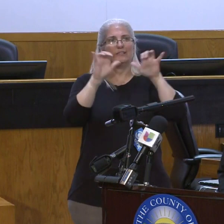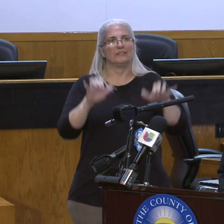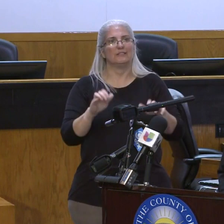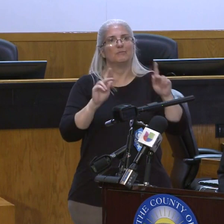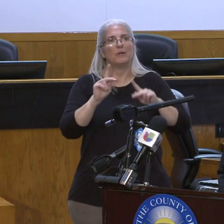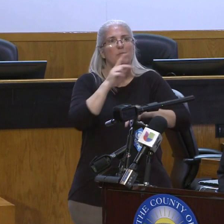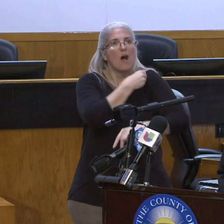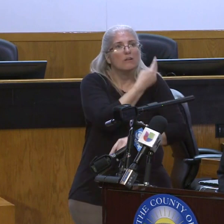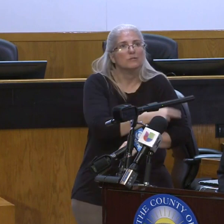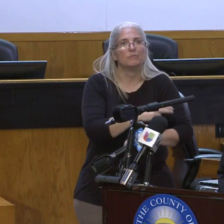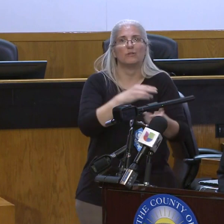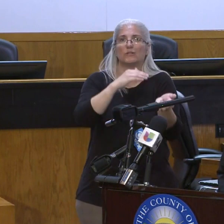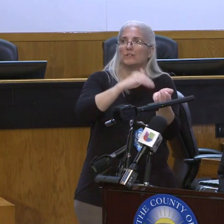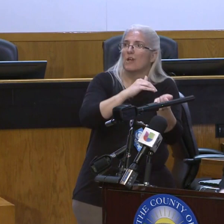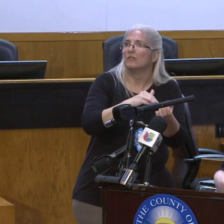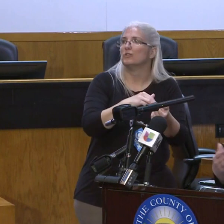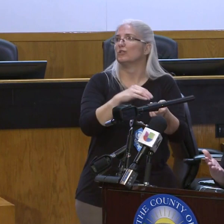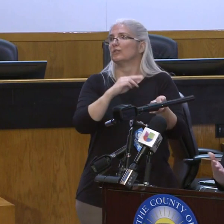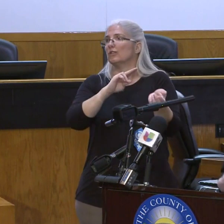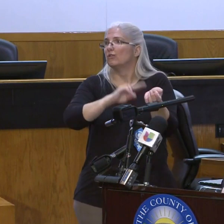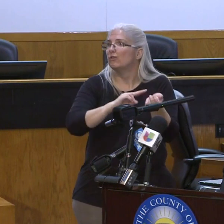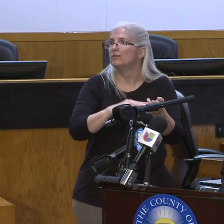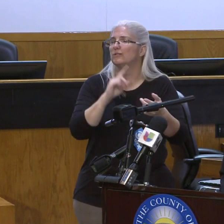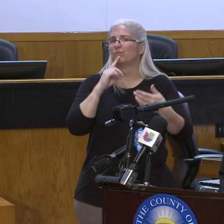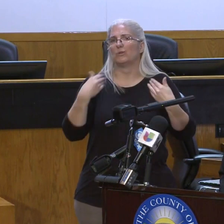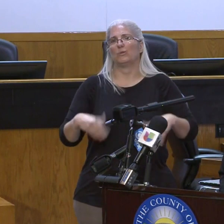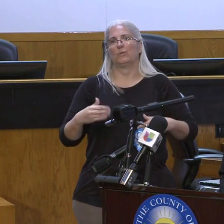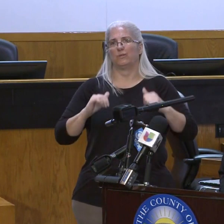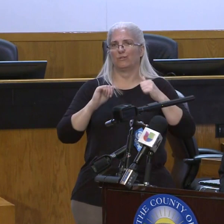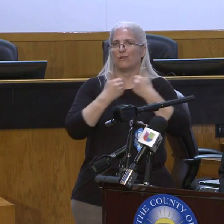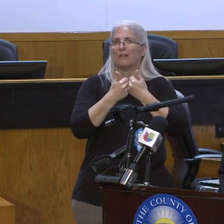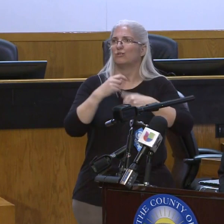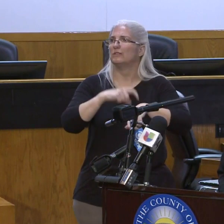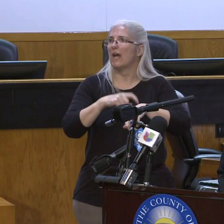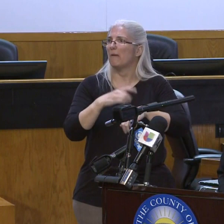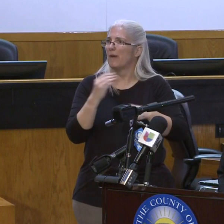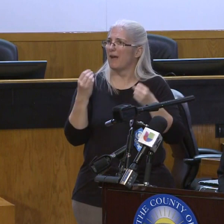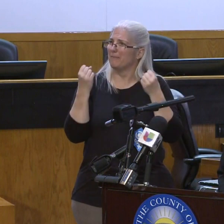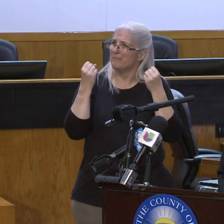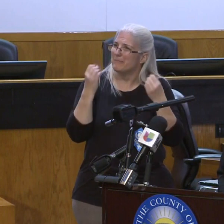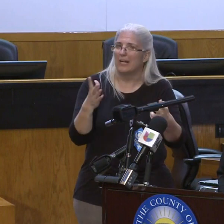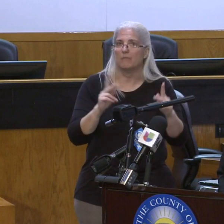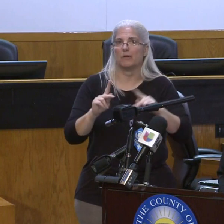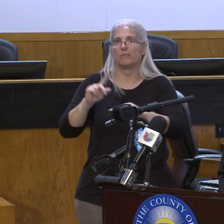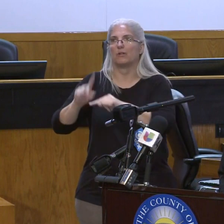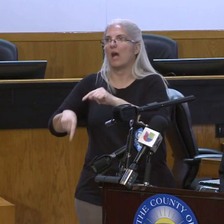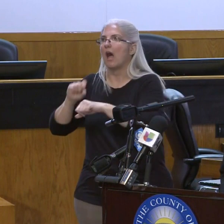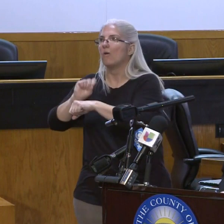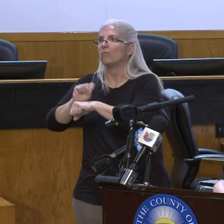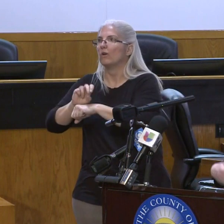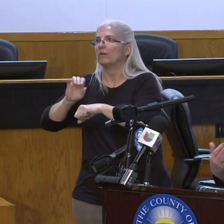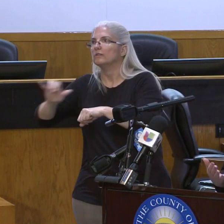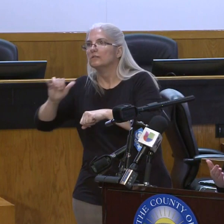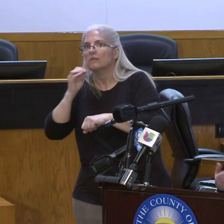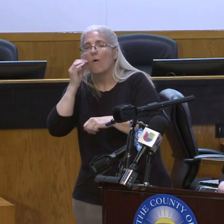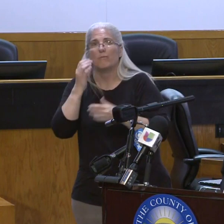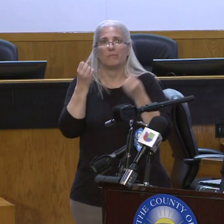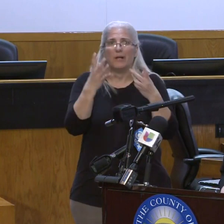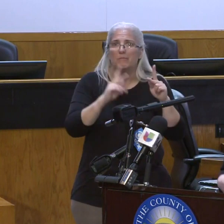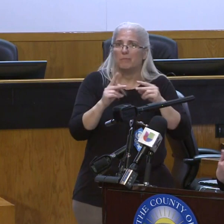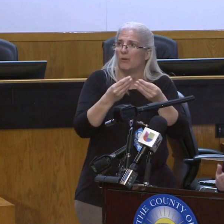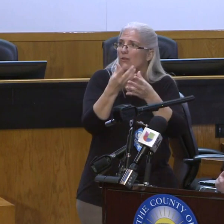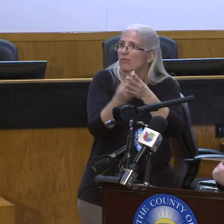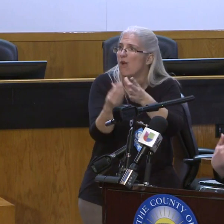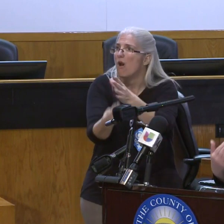and we have some people who haven't been able to work, and a number of you are working at home, some of you who have lost your jobs. But we have a lot of